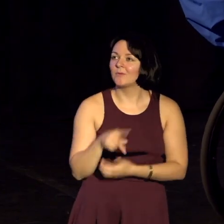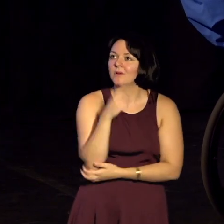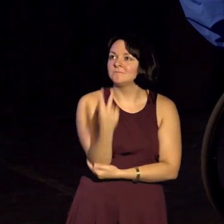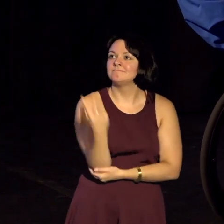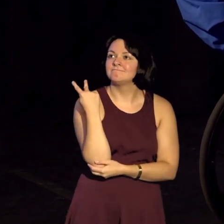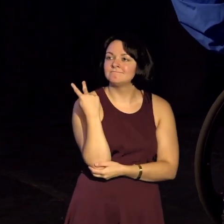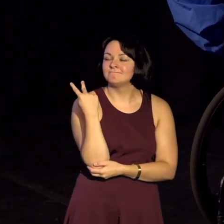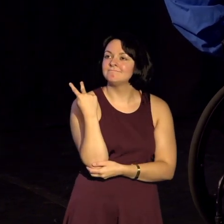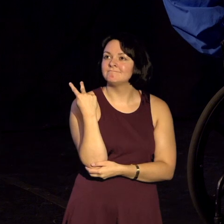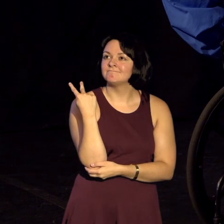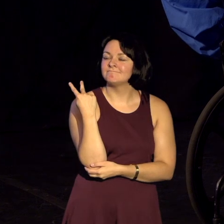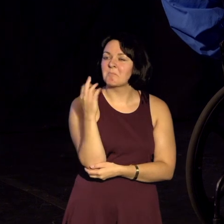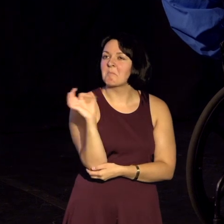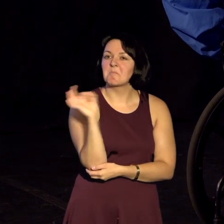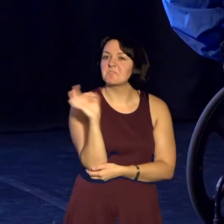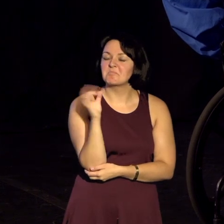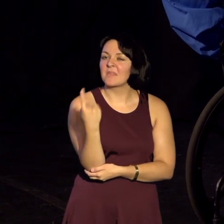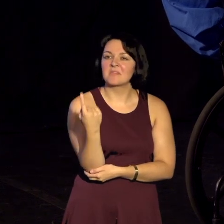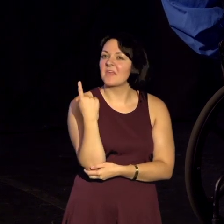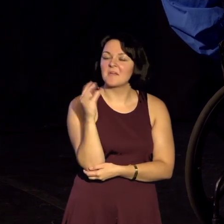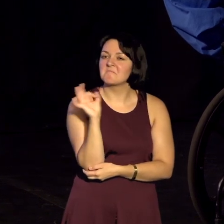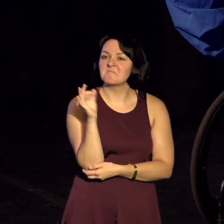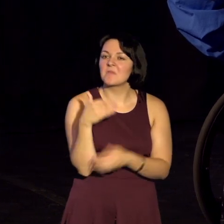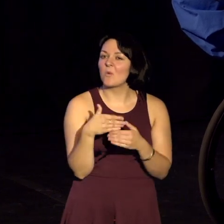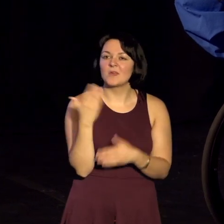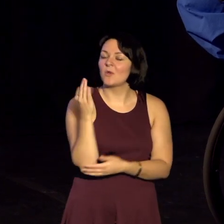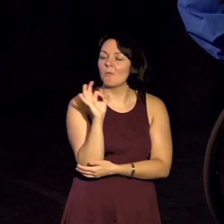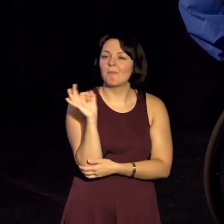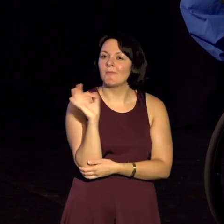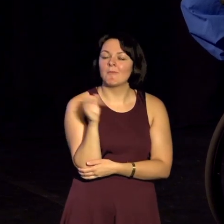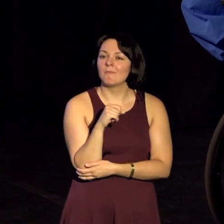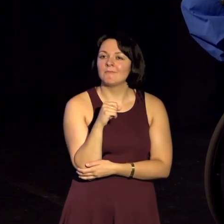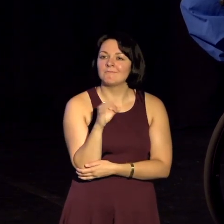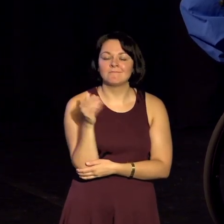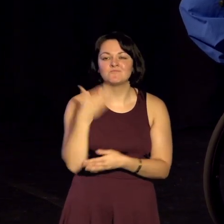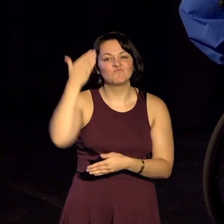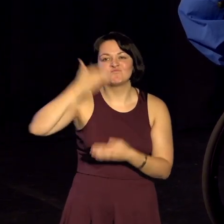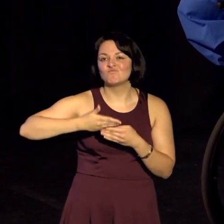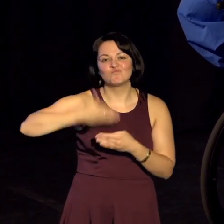Now, there is nothing back there. There's not a window. It's just a metal wall.